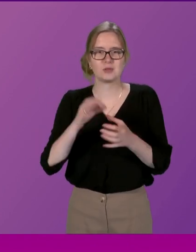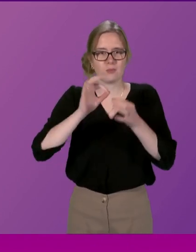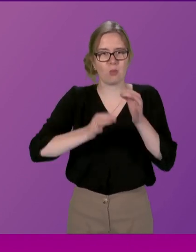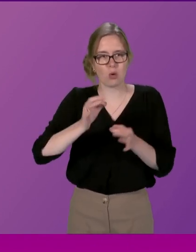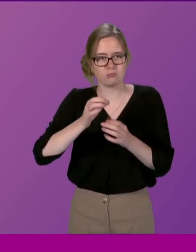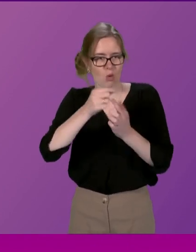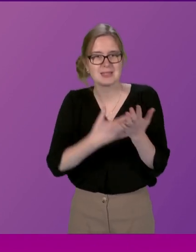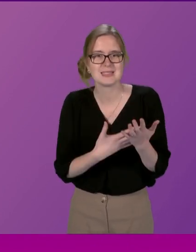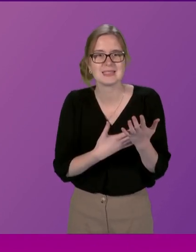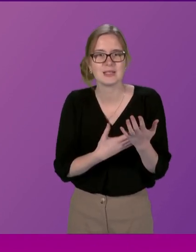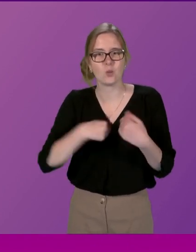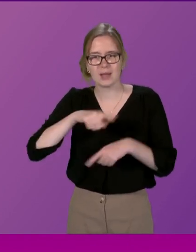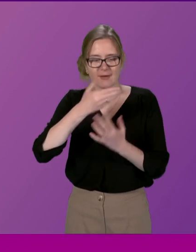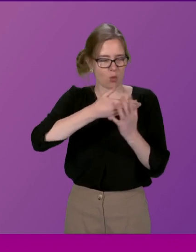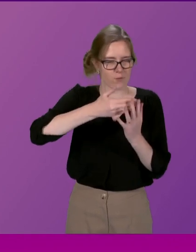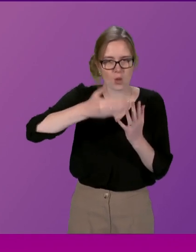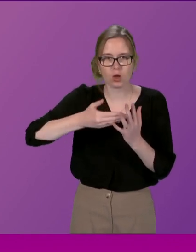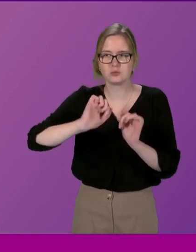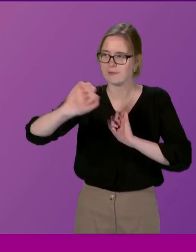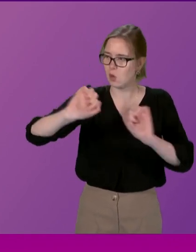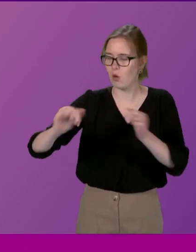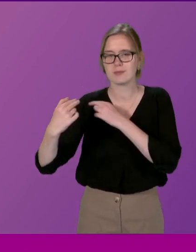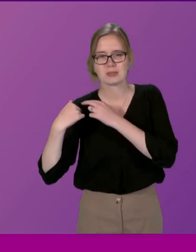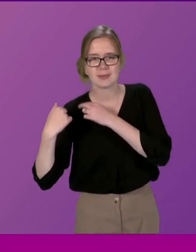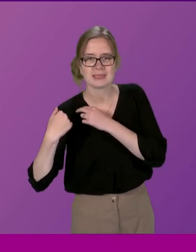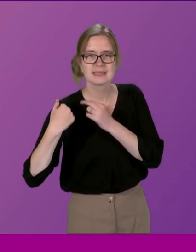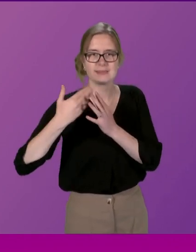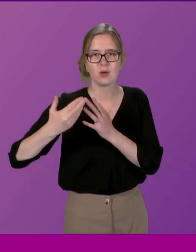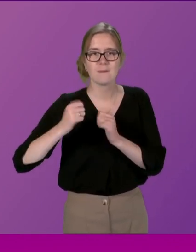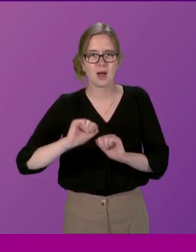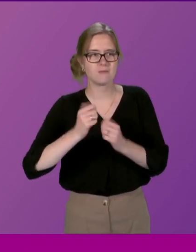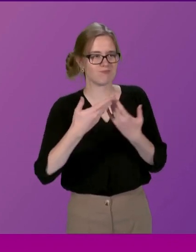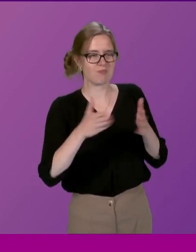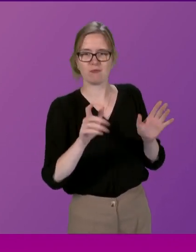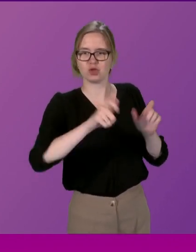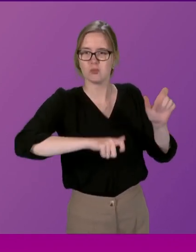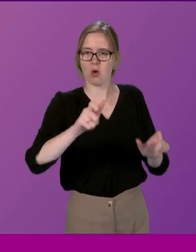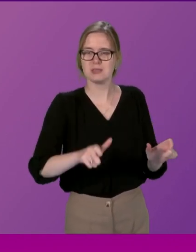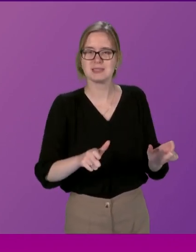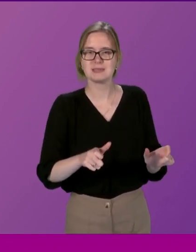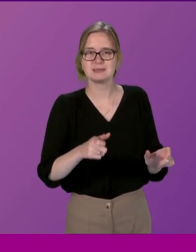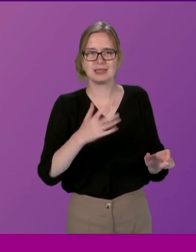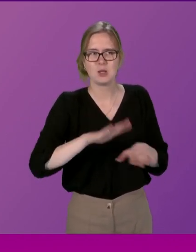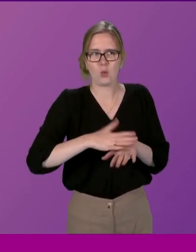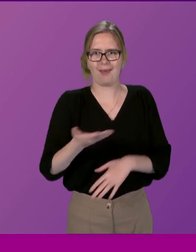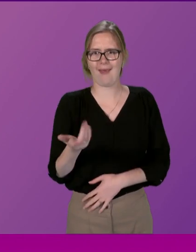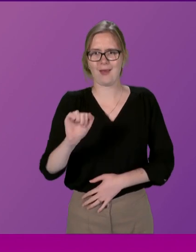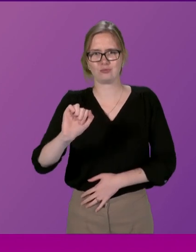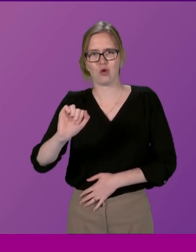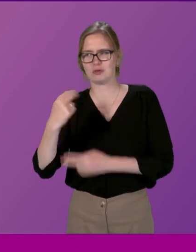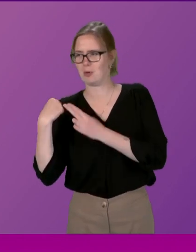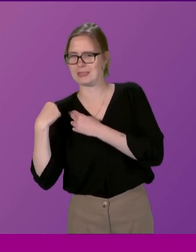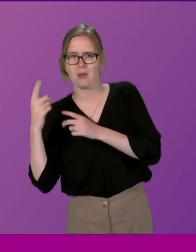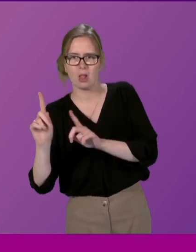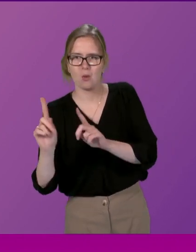we have portfolios and everyone has their responsibility but the average person out there they don't care whose